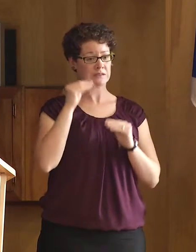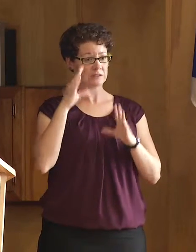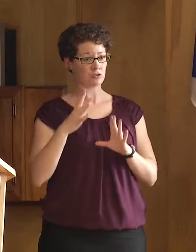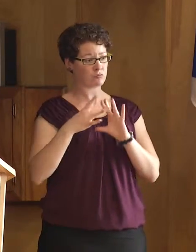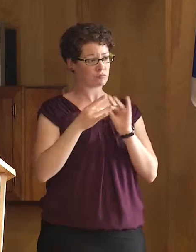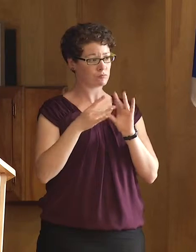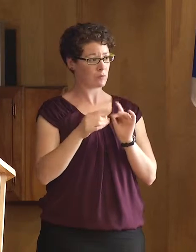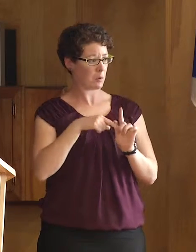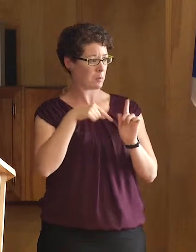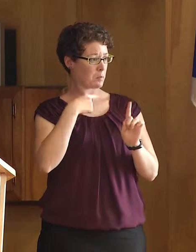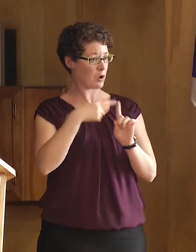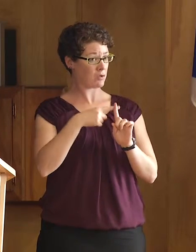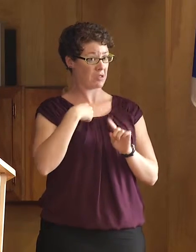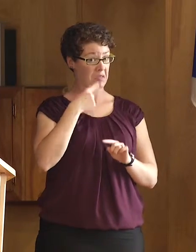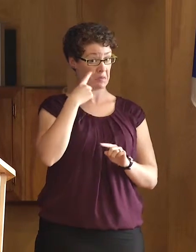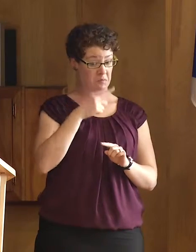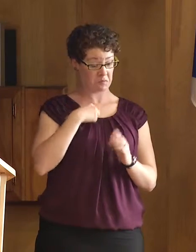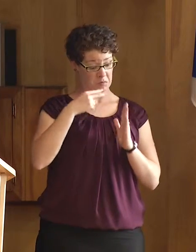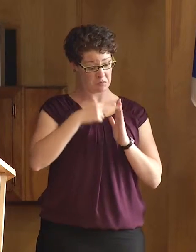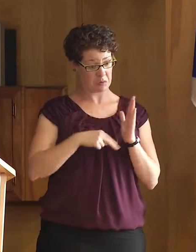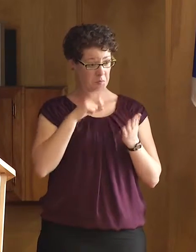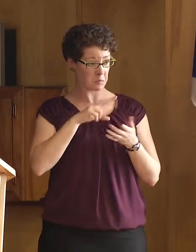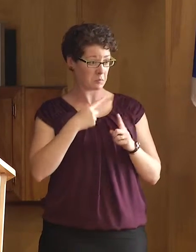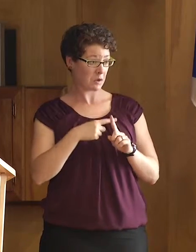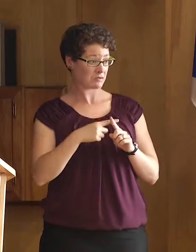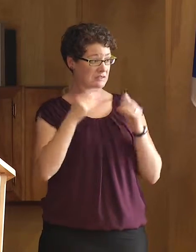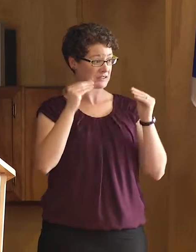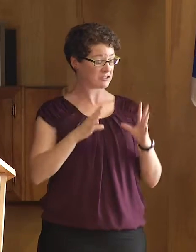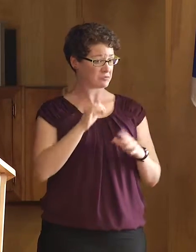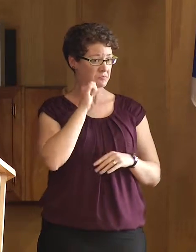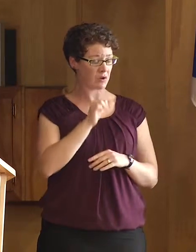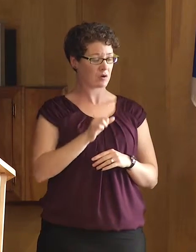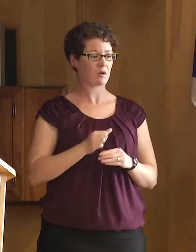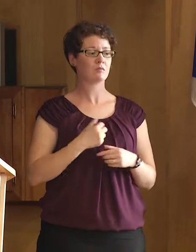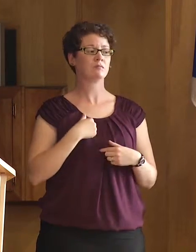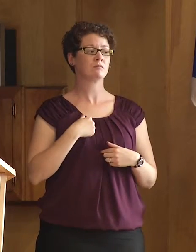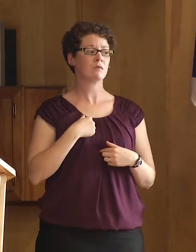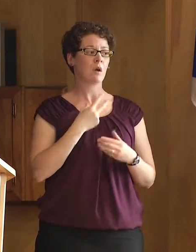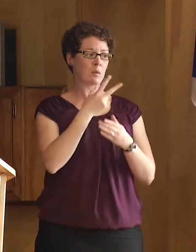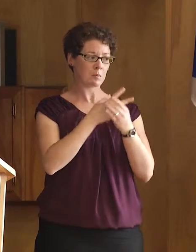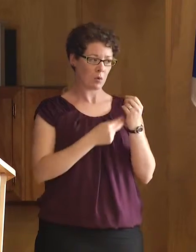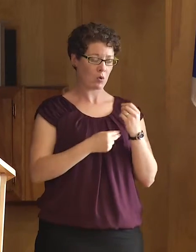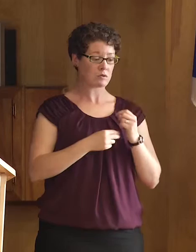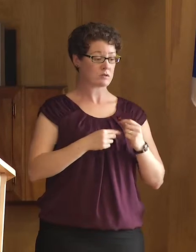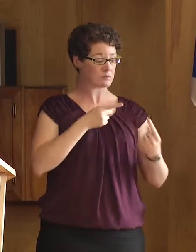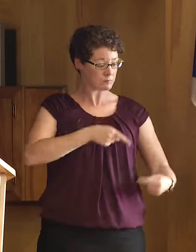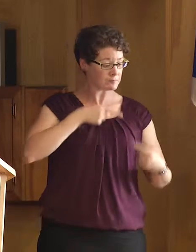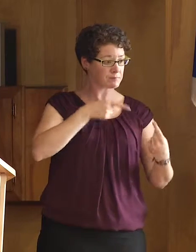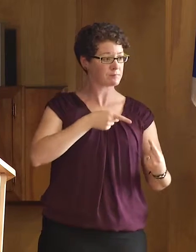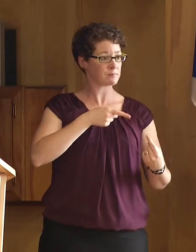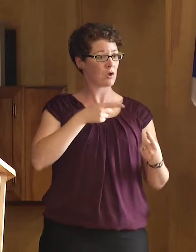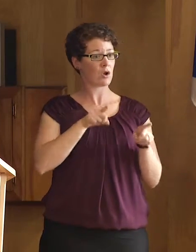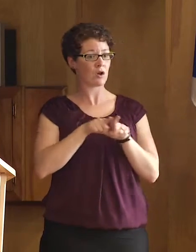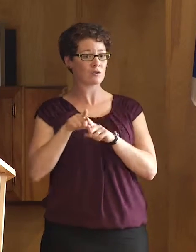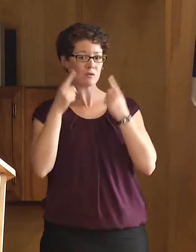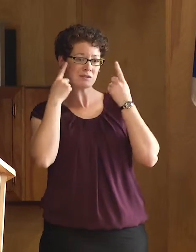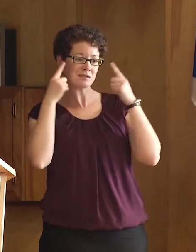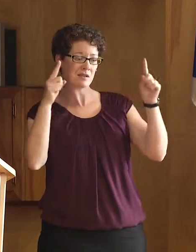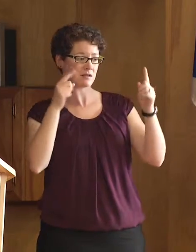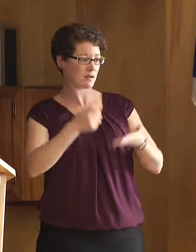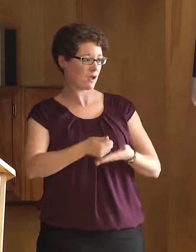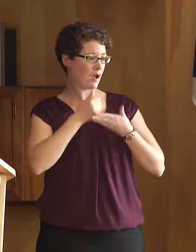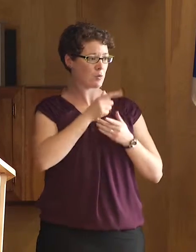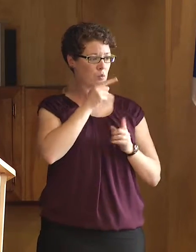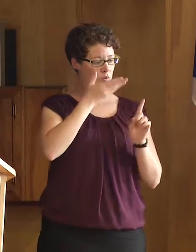instructor that you never thought you would ever read. I believe it is both the successes and hardships that define us. It is our